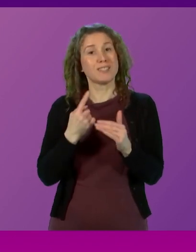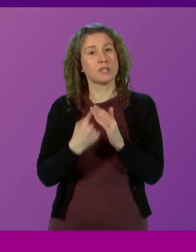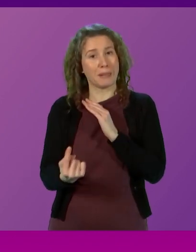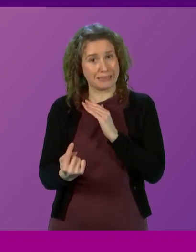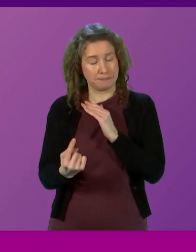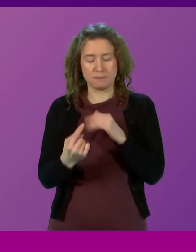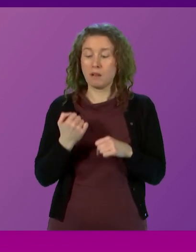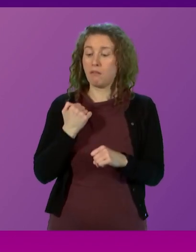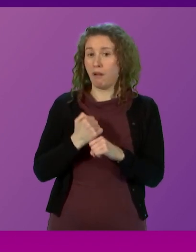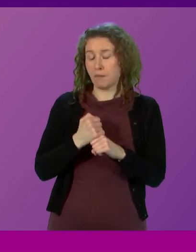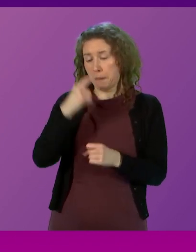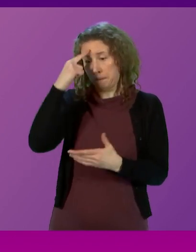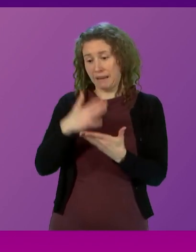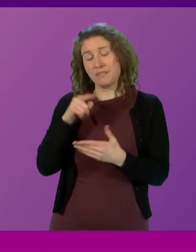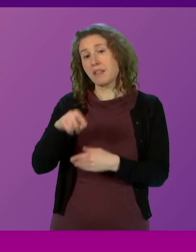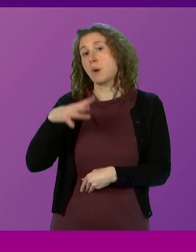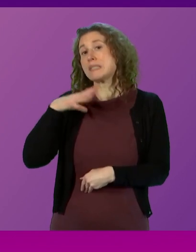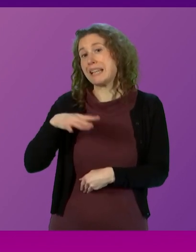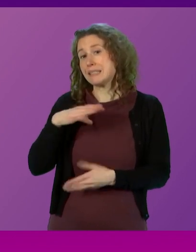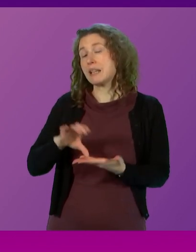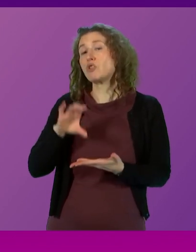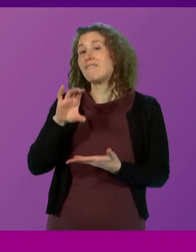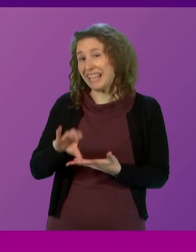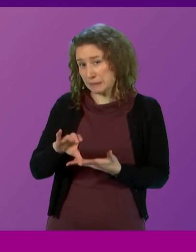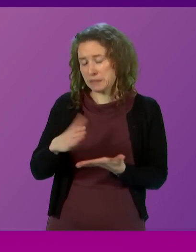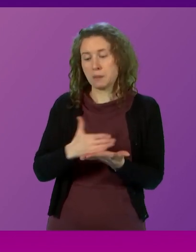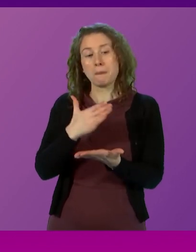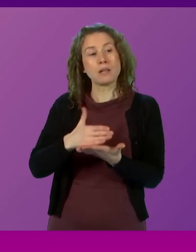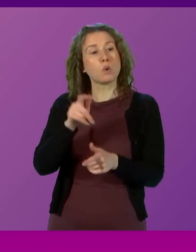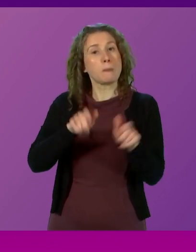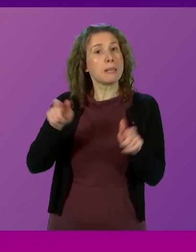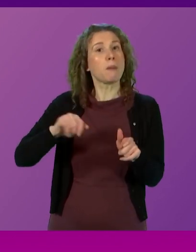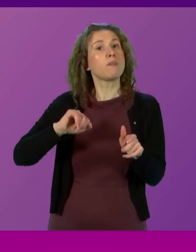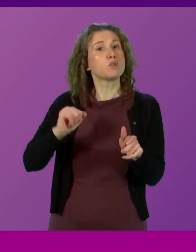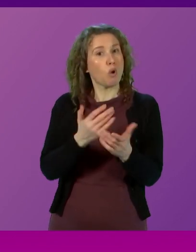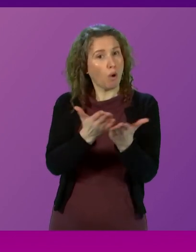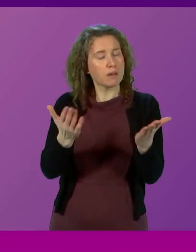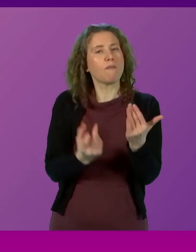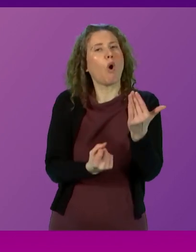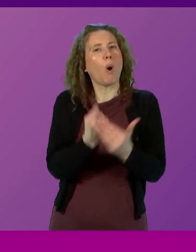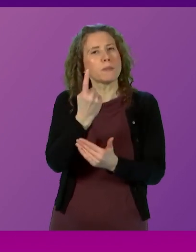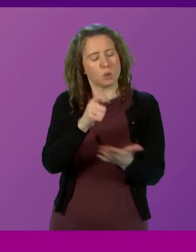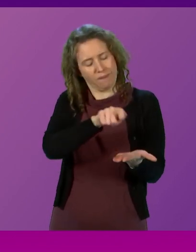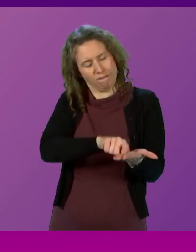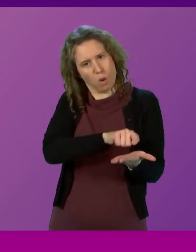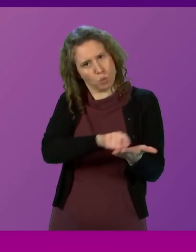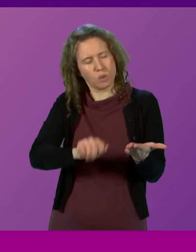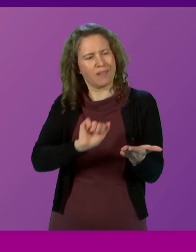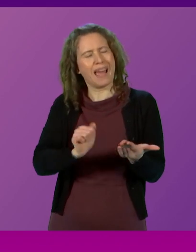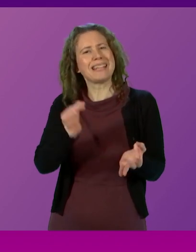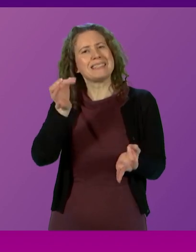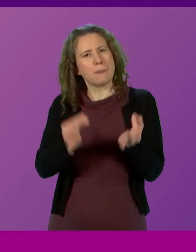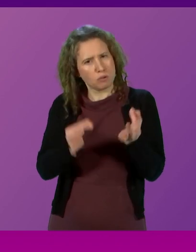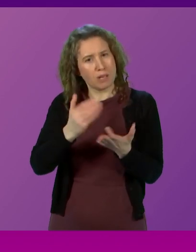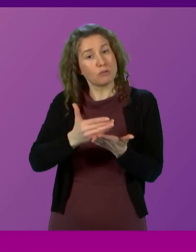The Government believed that to be a necessary investment to ensure the people of Scotland have the opportunity to express their democratic right to